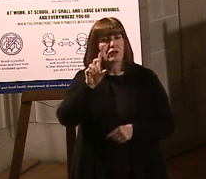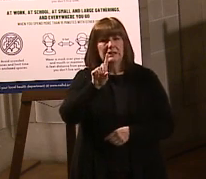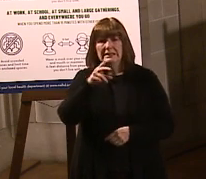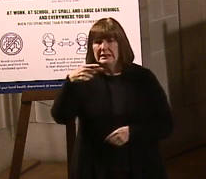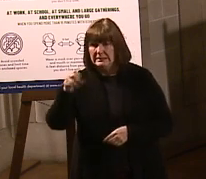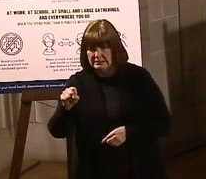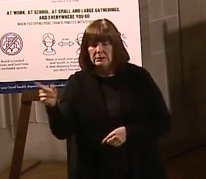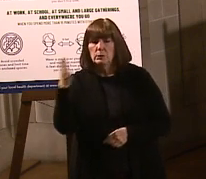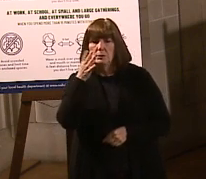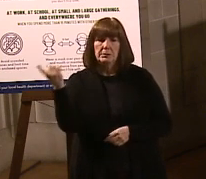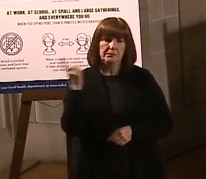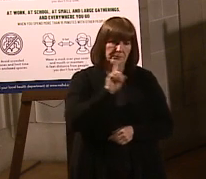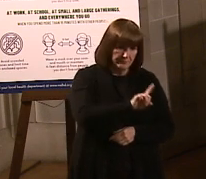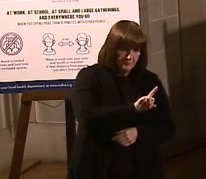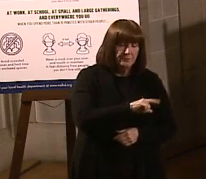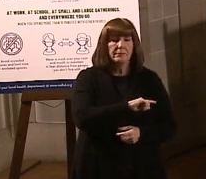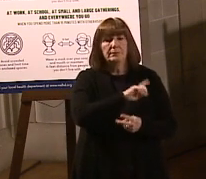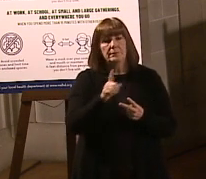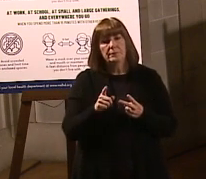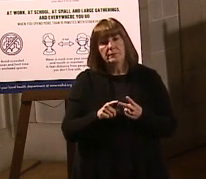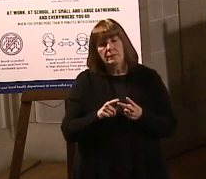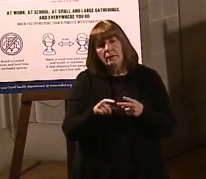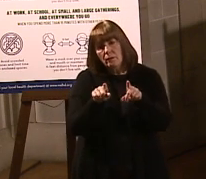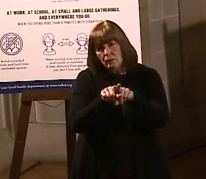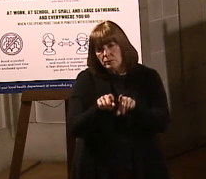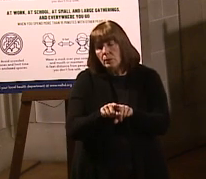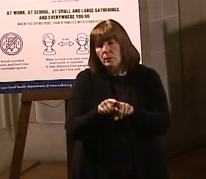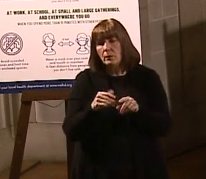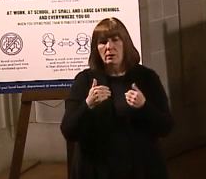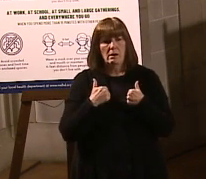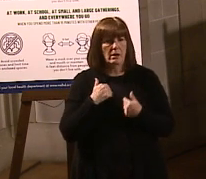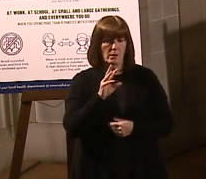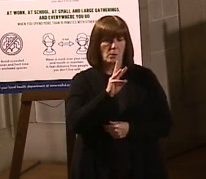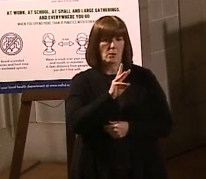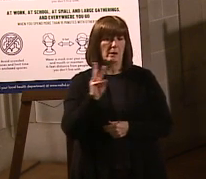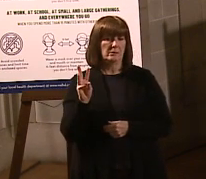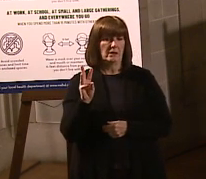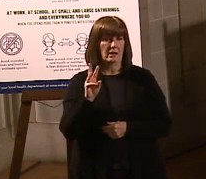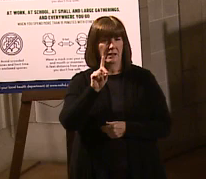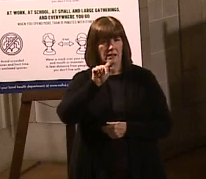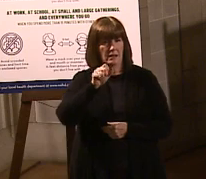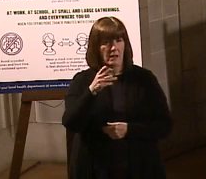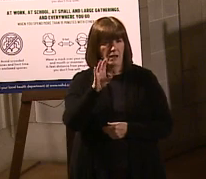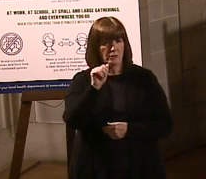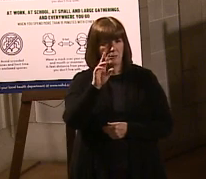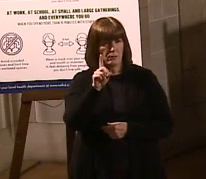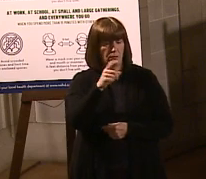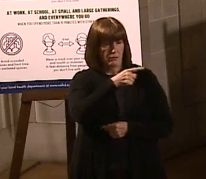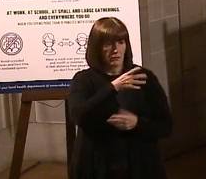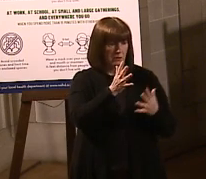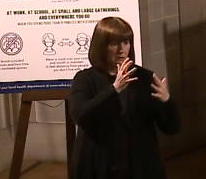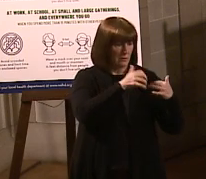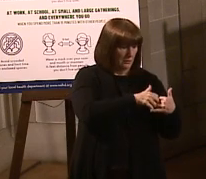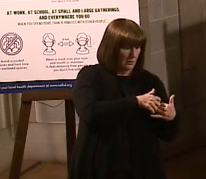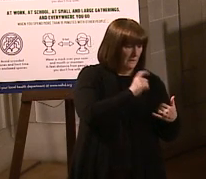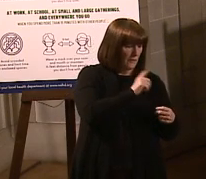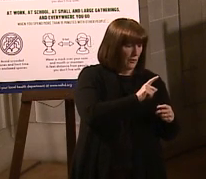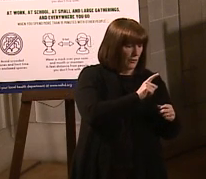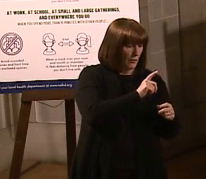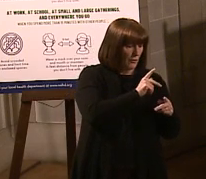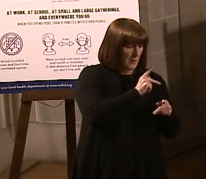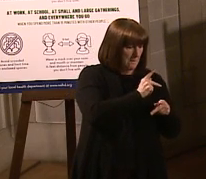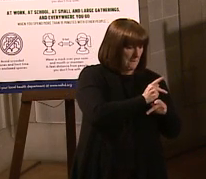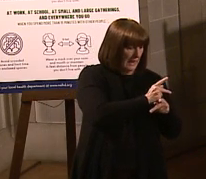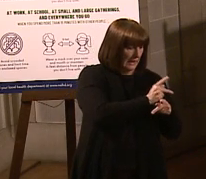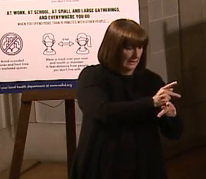talk about that. And then we're going to be also, we had our website down, the dashboard down for maintenance earlier this week. And our chief data